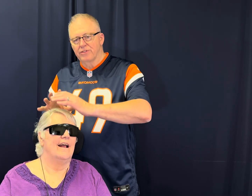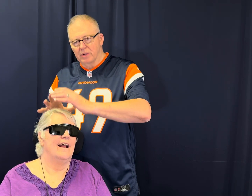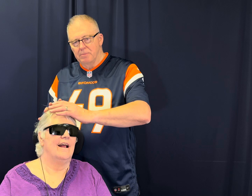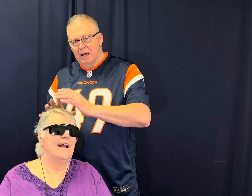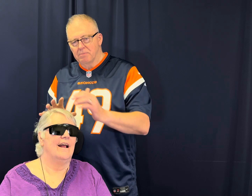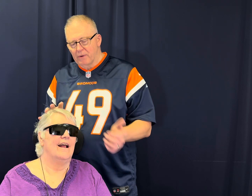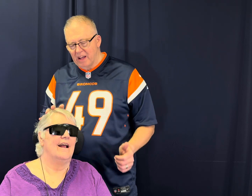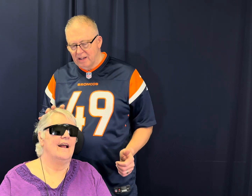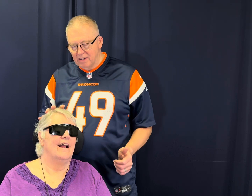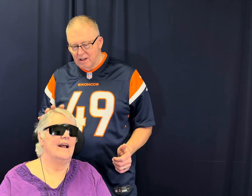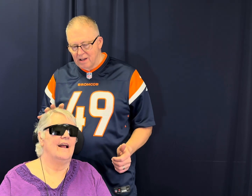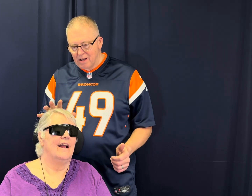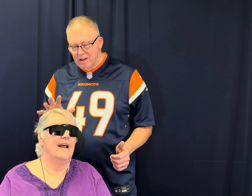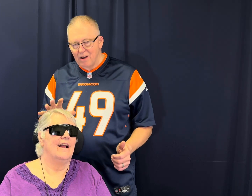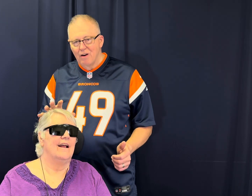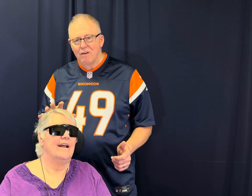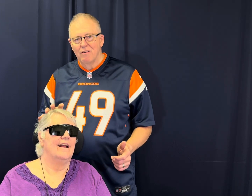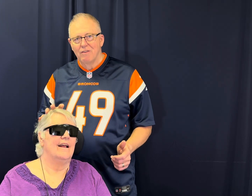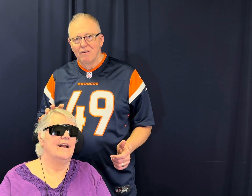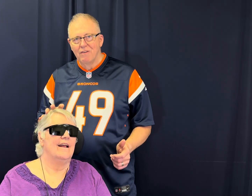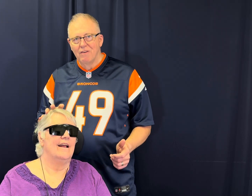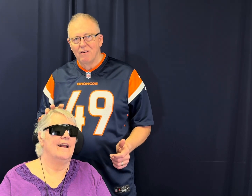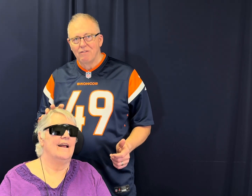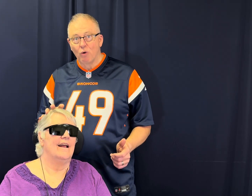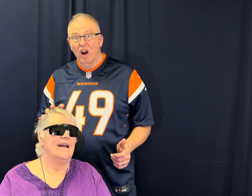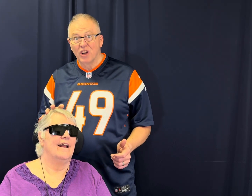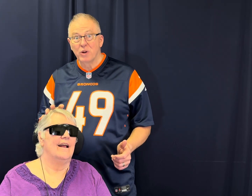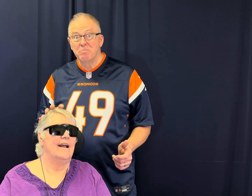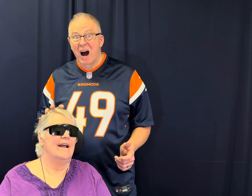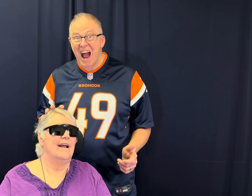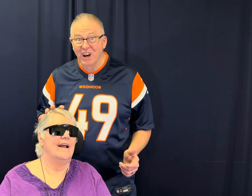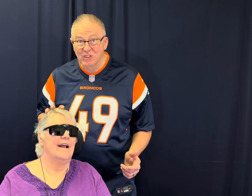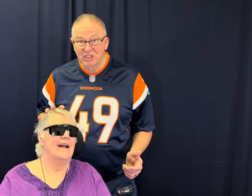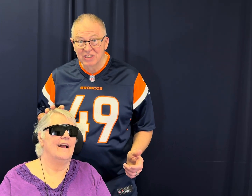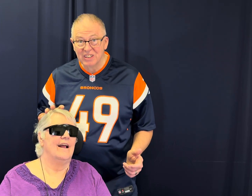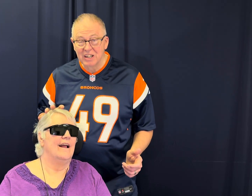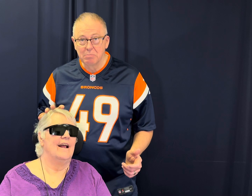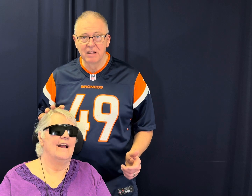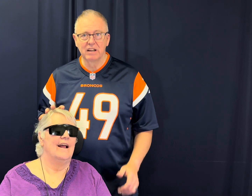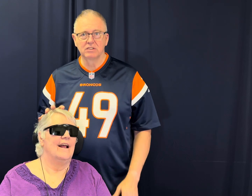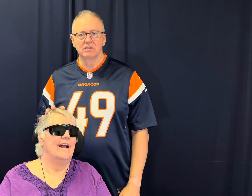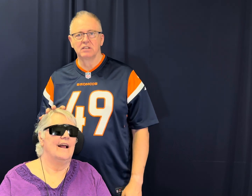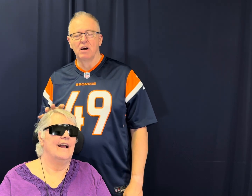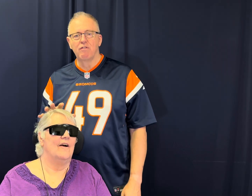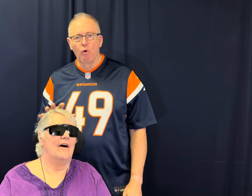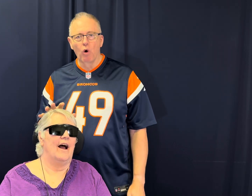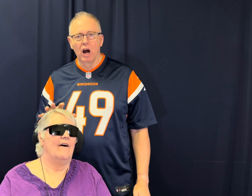three-pound brain 400 miles of blood vessels. 400